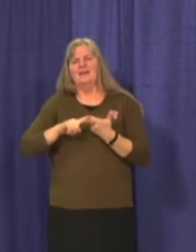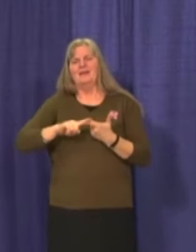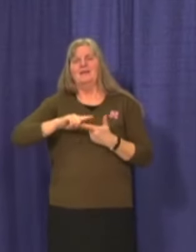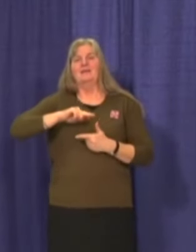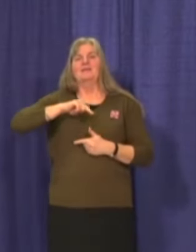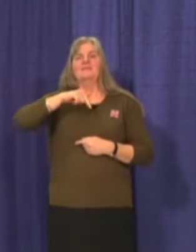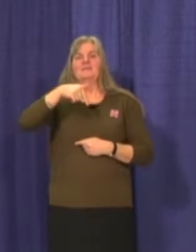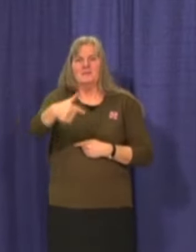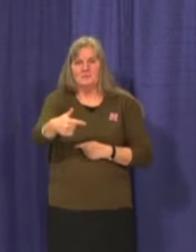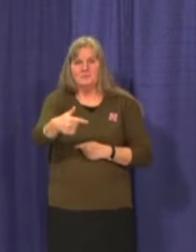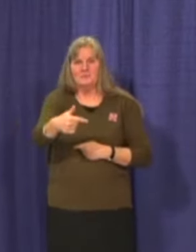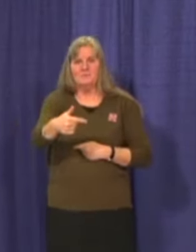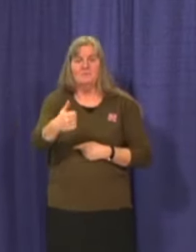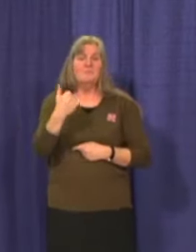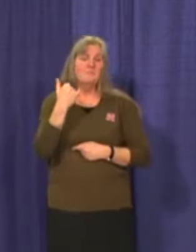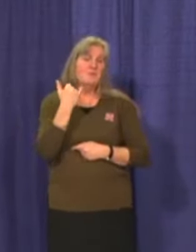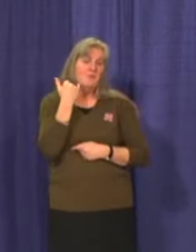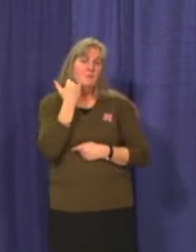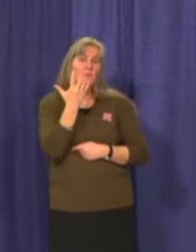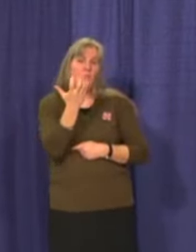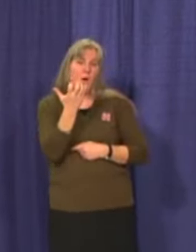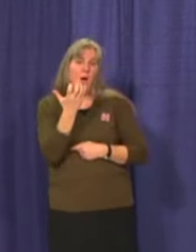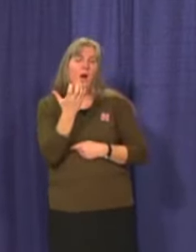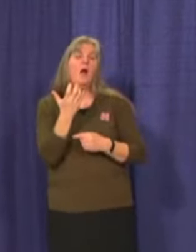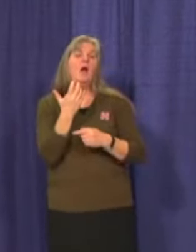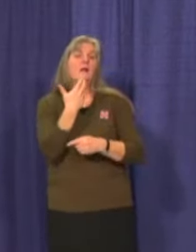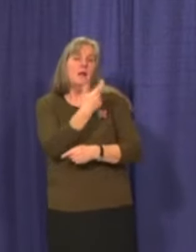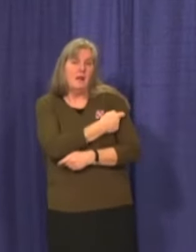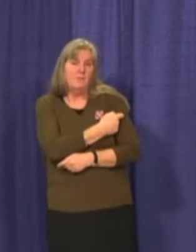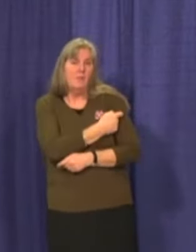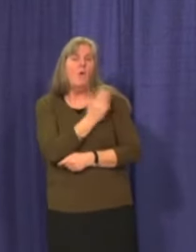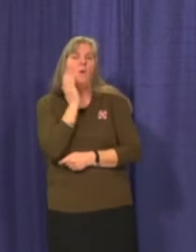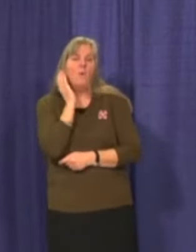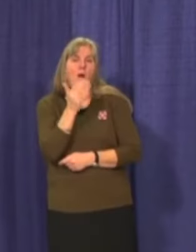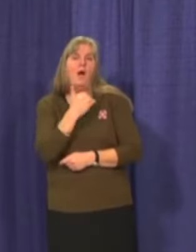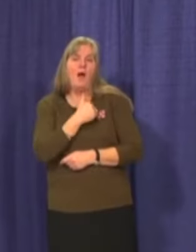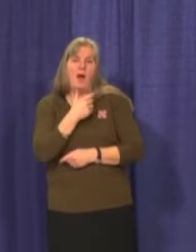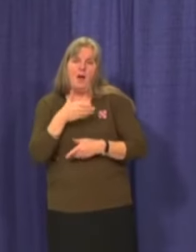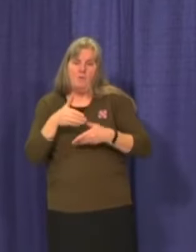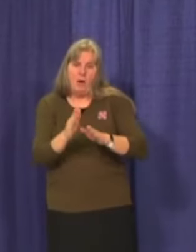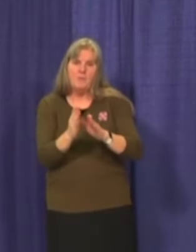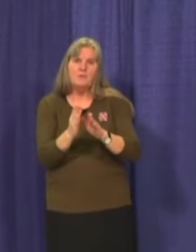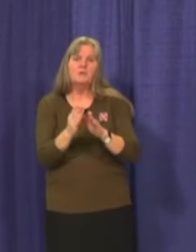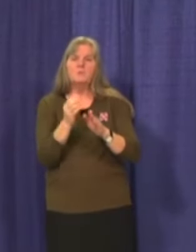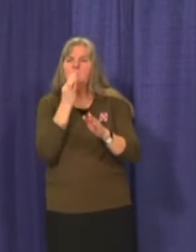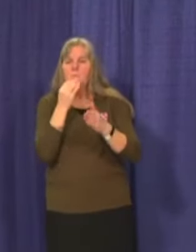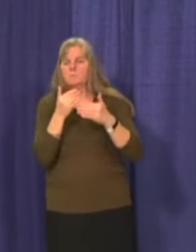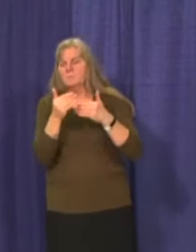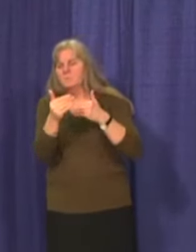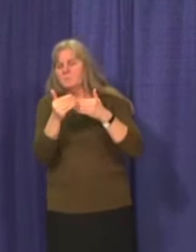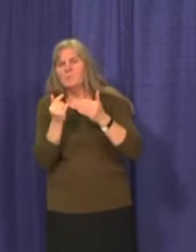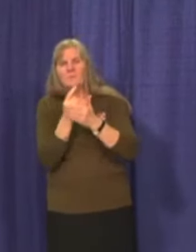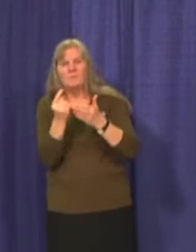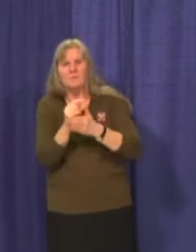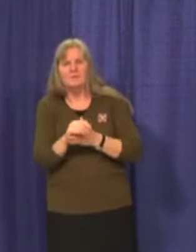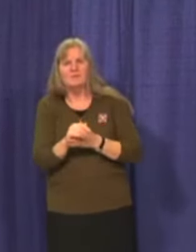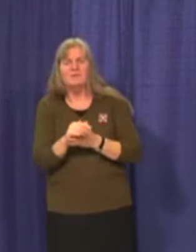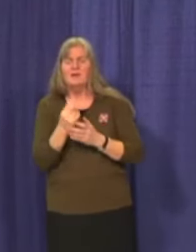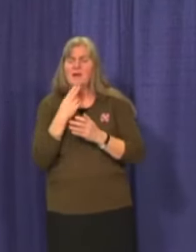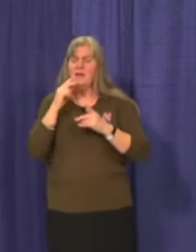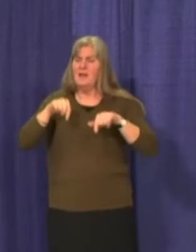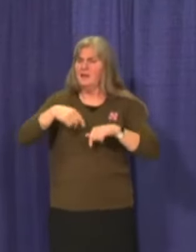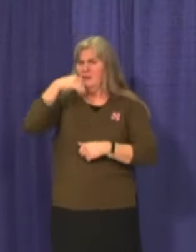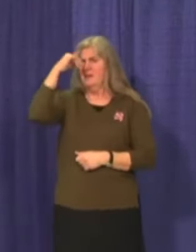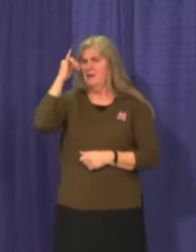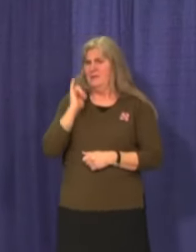Everyone who wants to be immunized will get a chance in the coming weeks. We are in a very fortunate position here in the